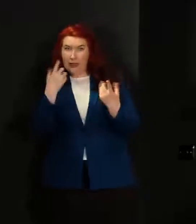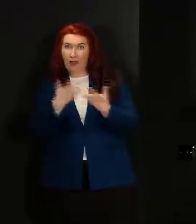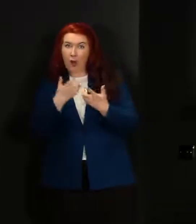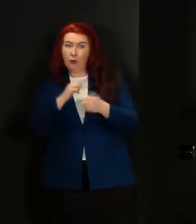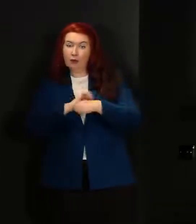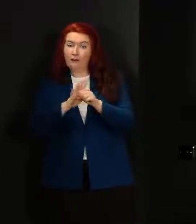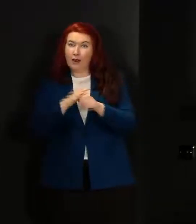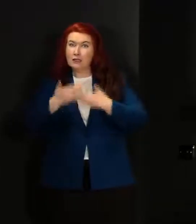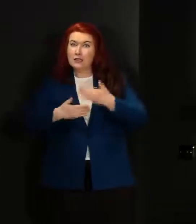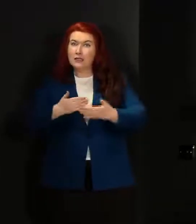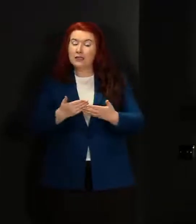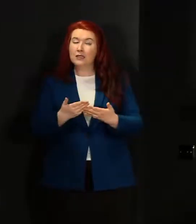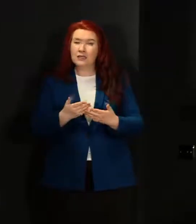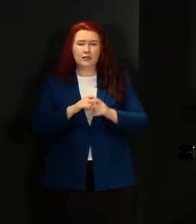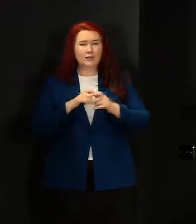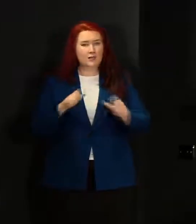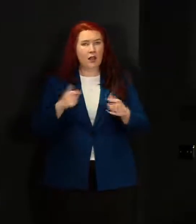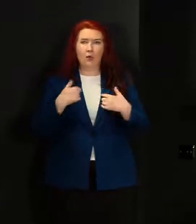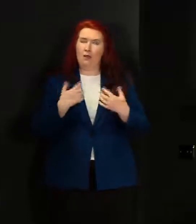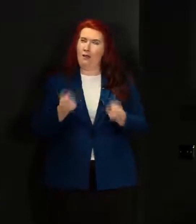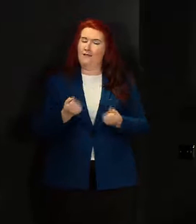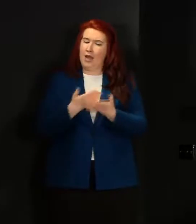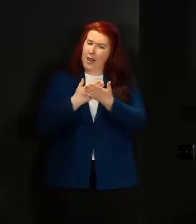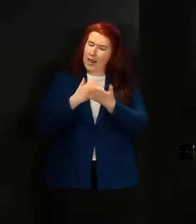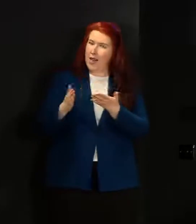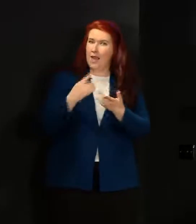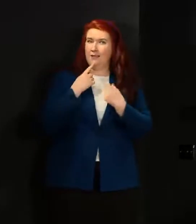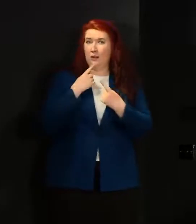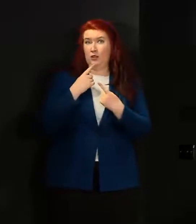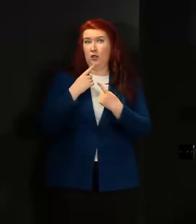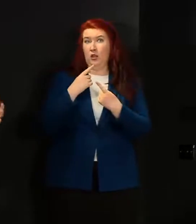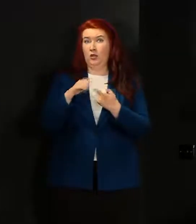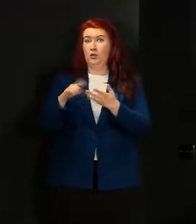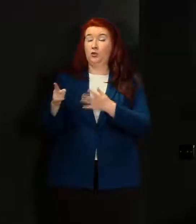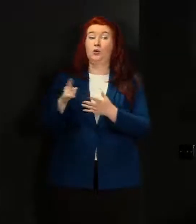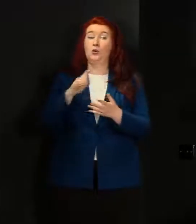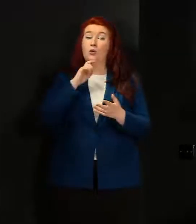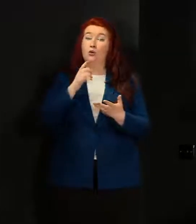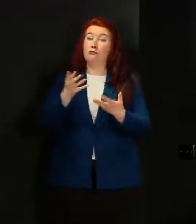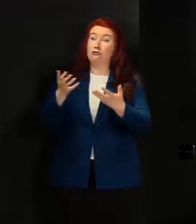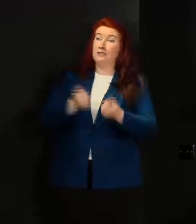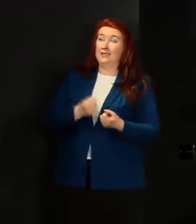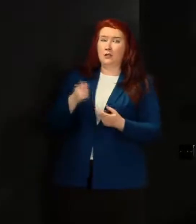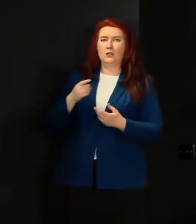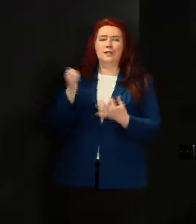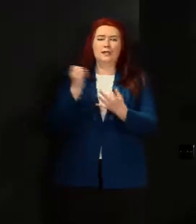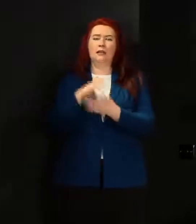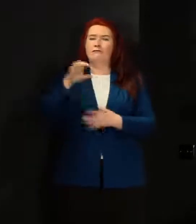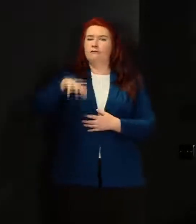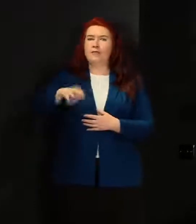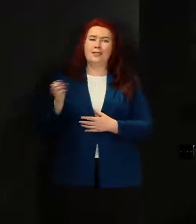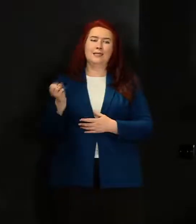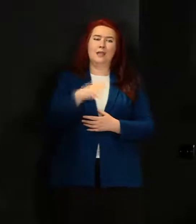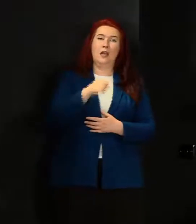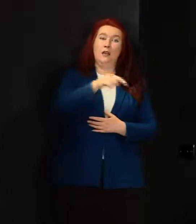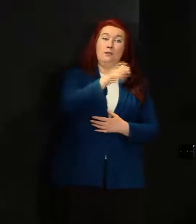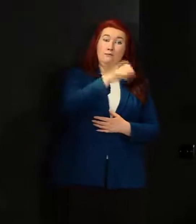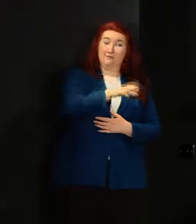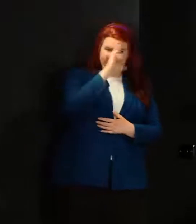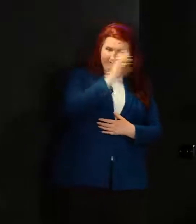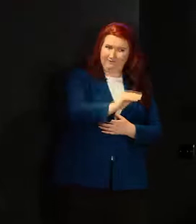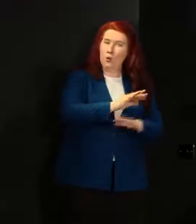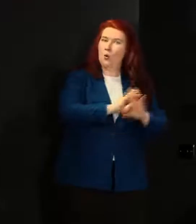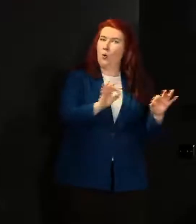there were very clear instructions to receiving institutions from the sending institution to not have communal